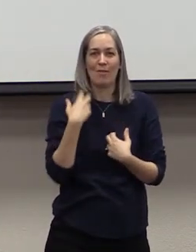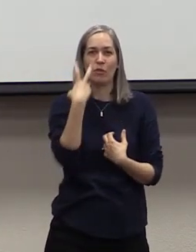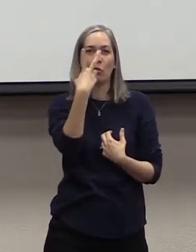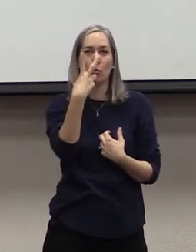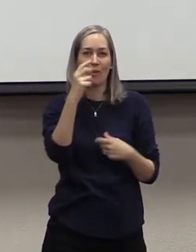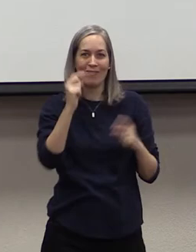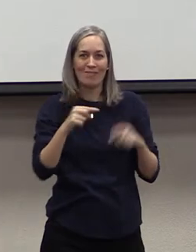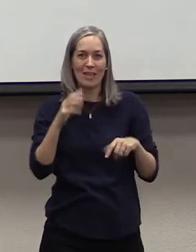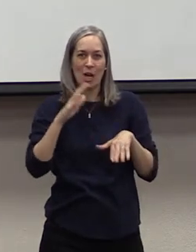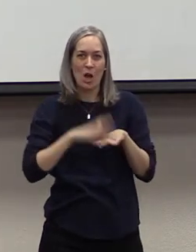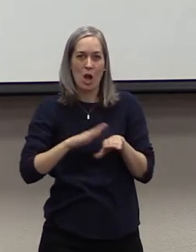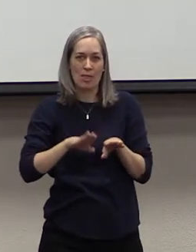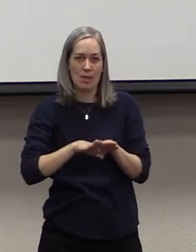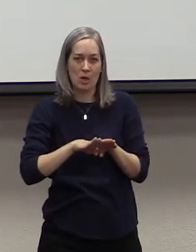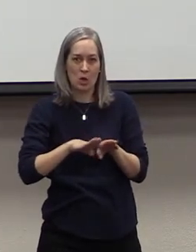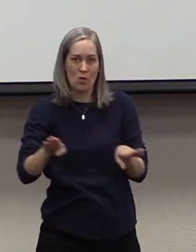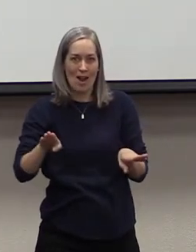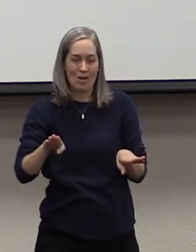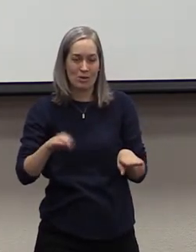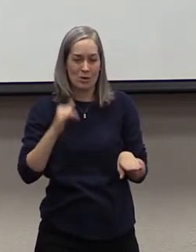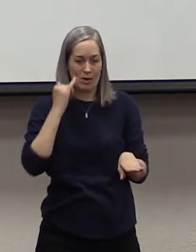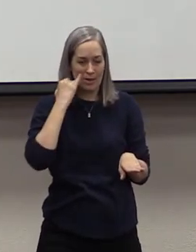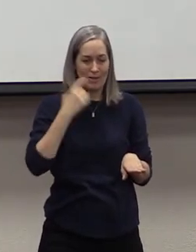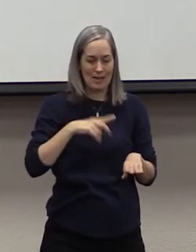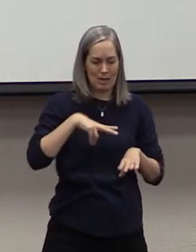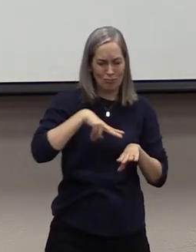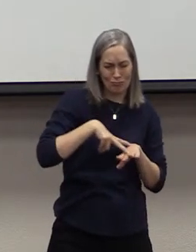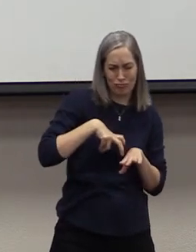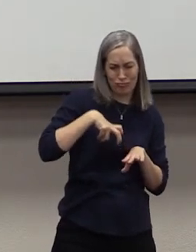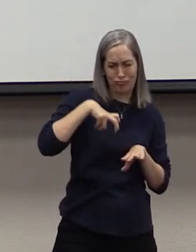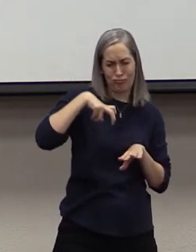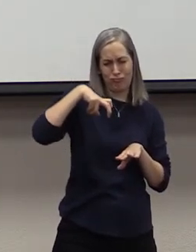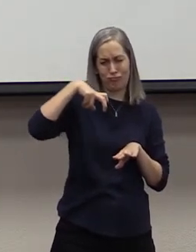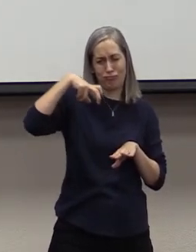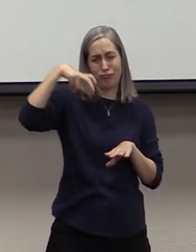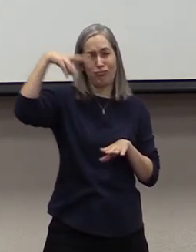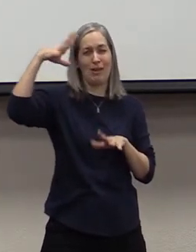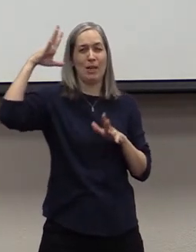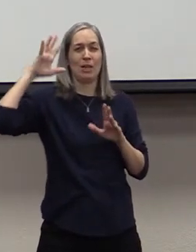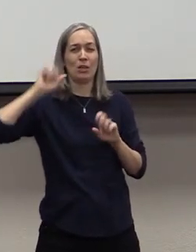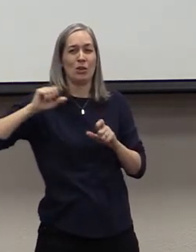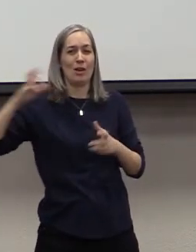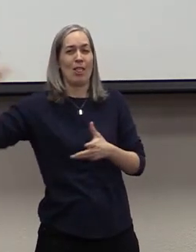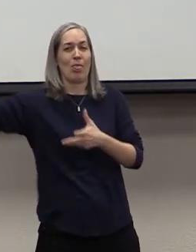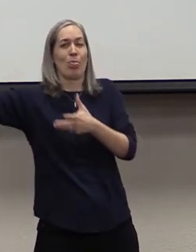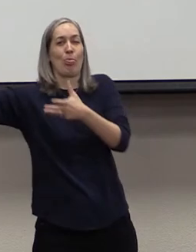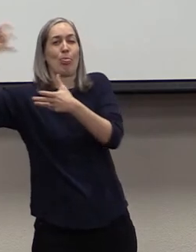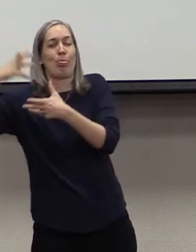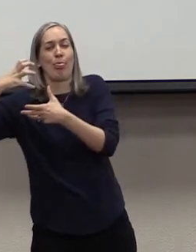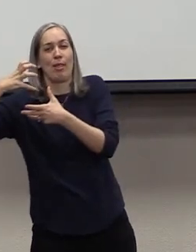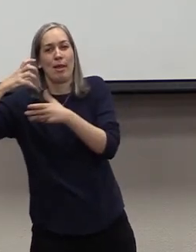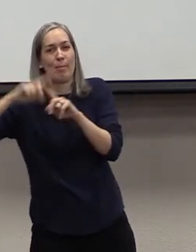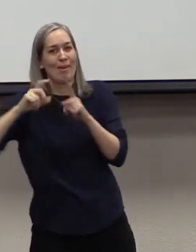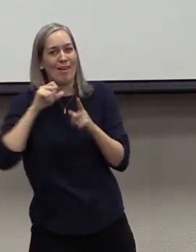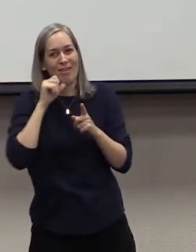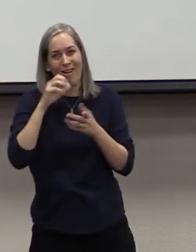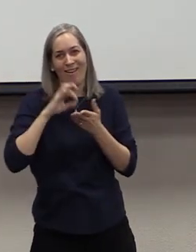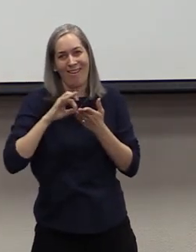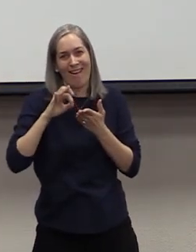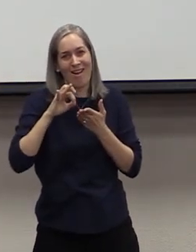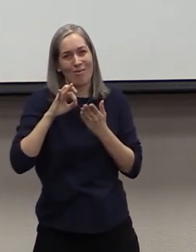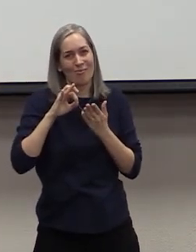if Santonio Holmes were just to jump with all that he had for the ball, he would have caught it, but it wouldn't have counted, because he didn't have two feet in the ground.